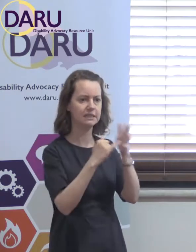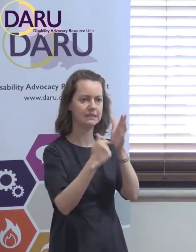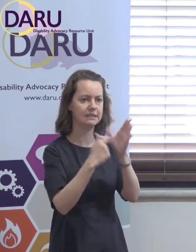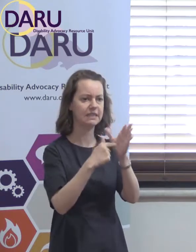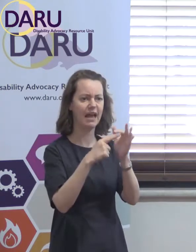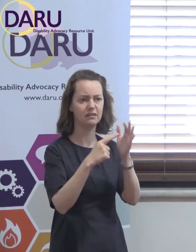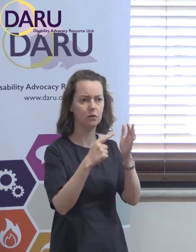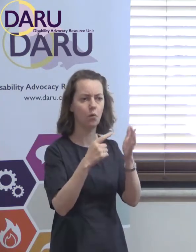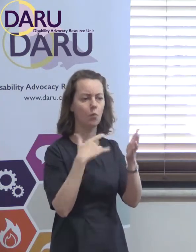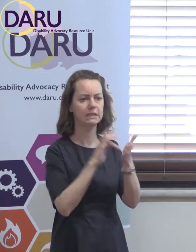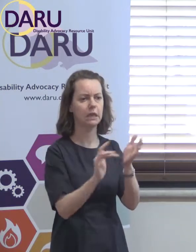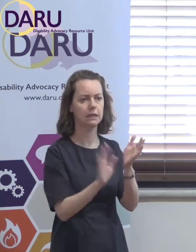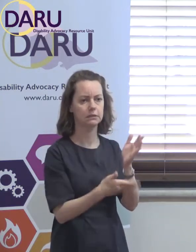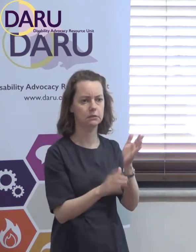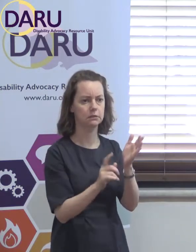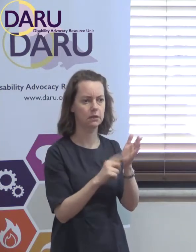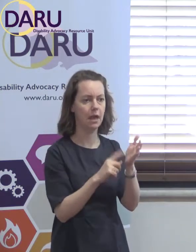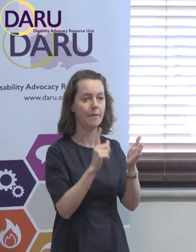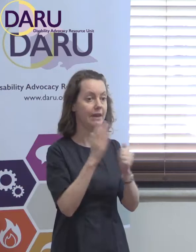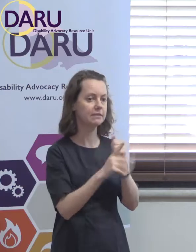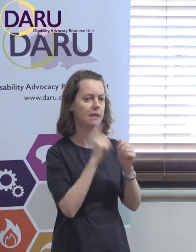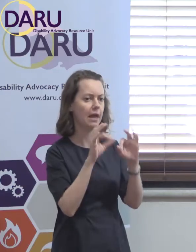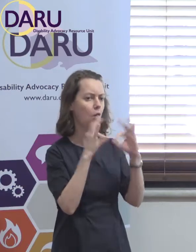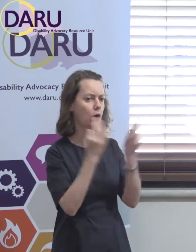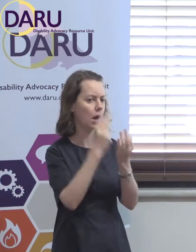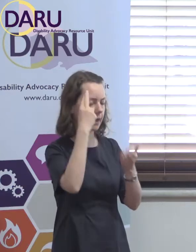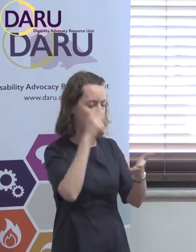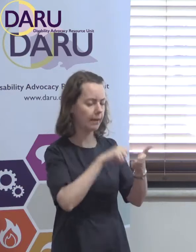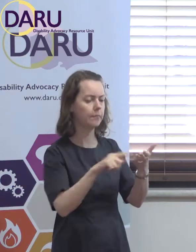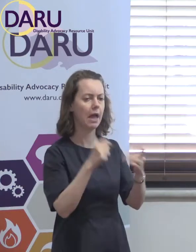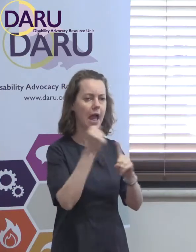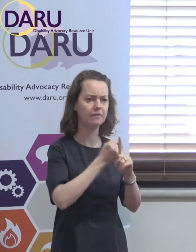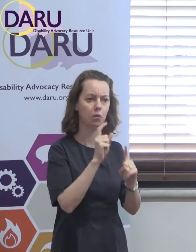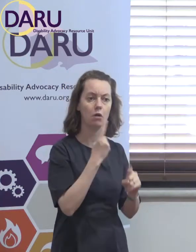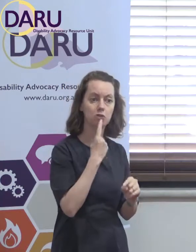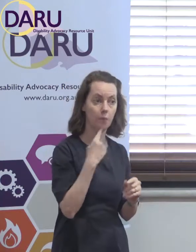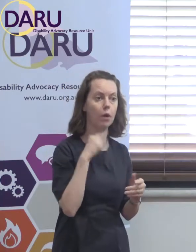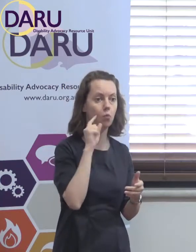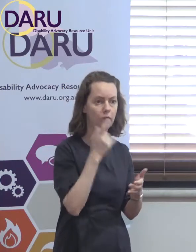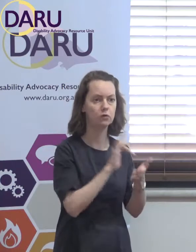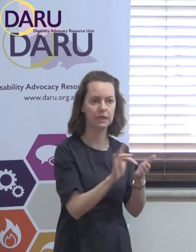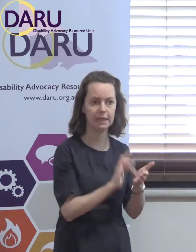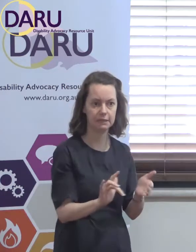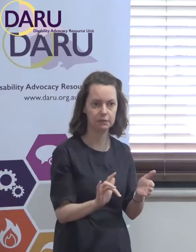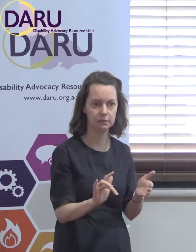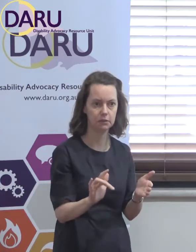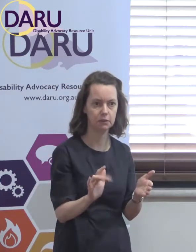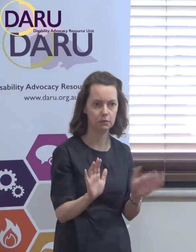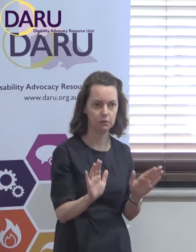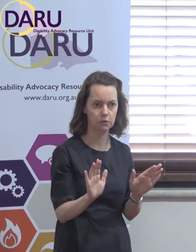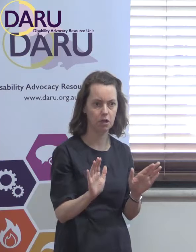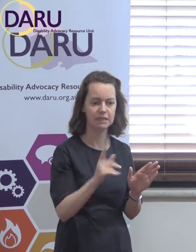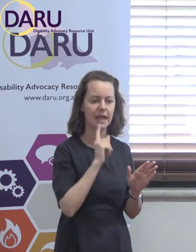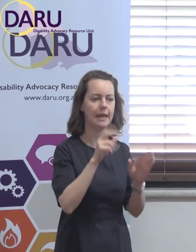territory they were in, but they don't reference what advocacy organisation it was or what type of advocacy, and that's deliberate, because we want everybody to be able to